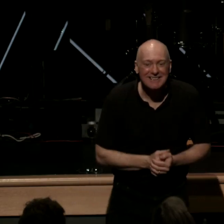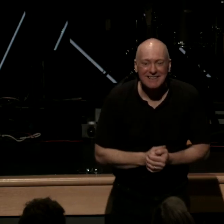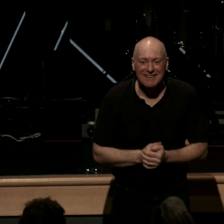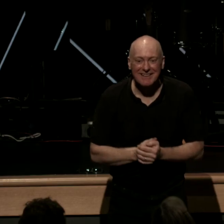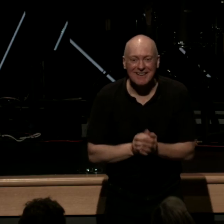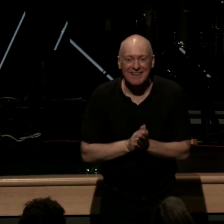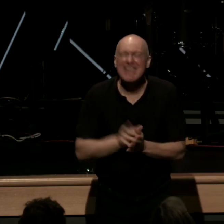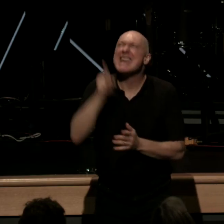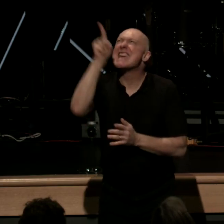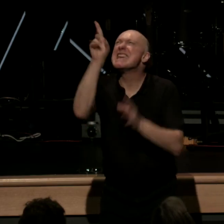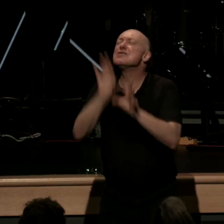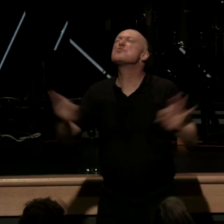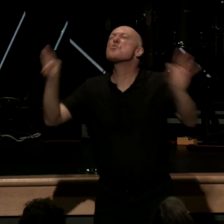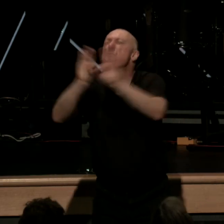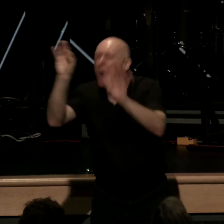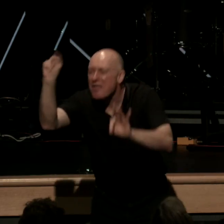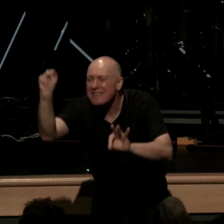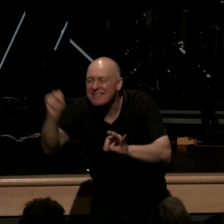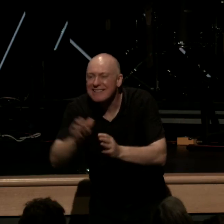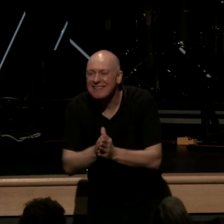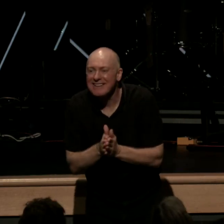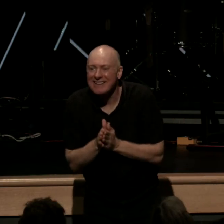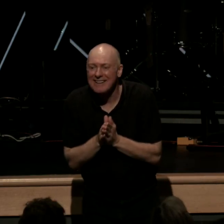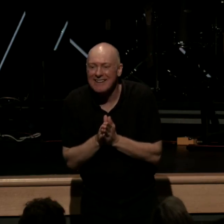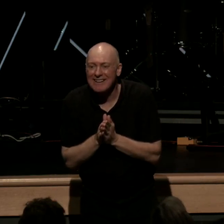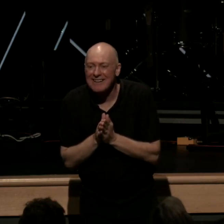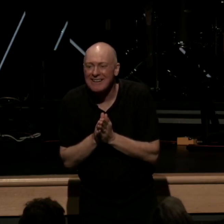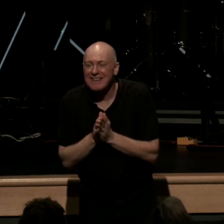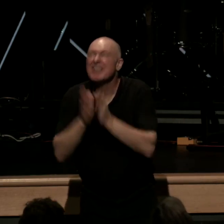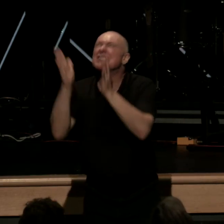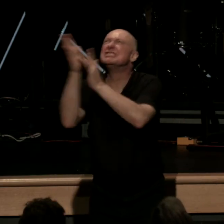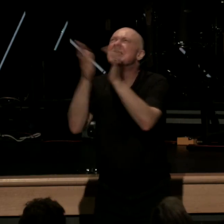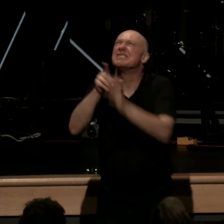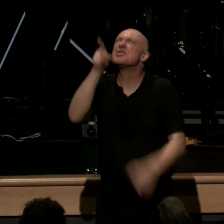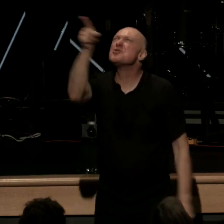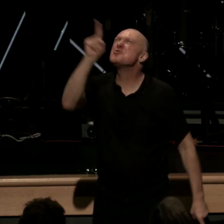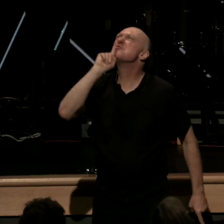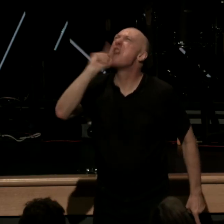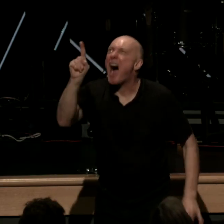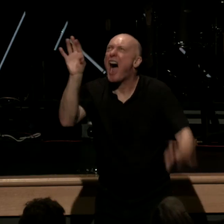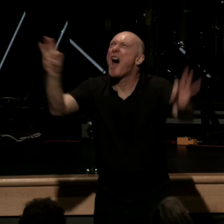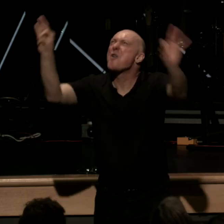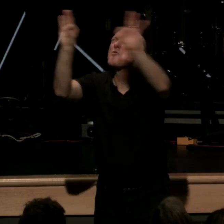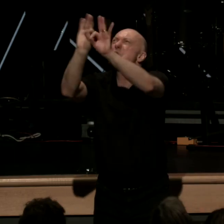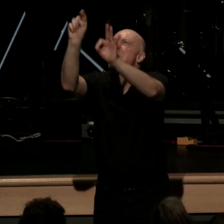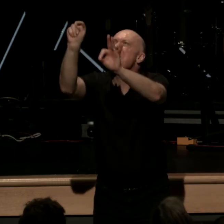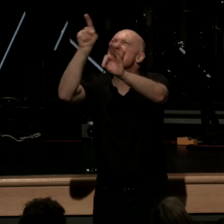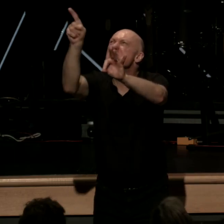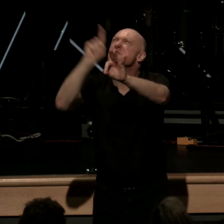he's worth it and jesus you are worth it you are worth it